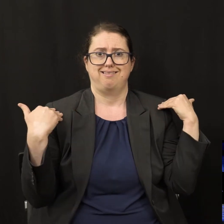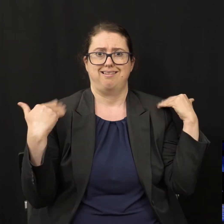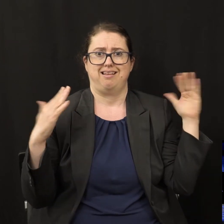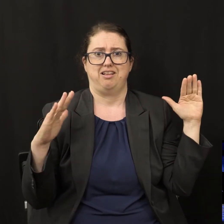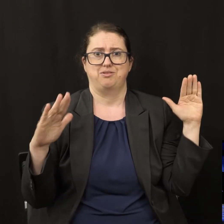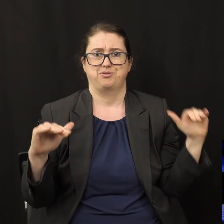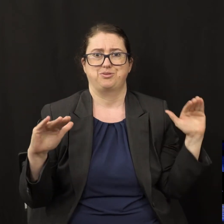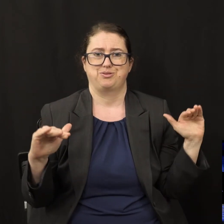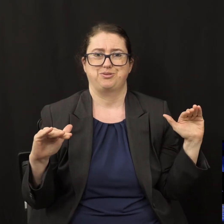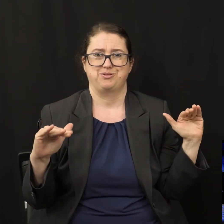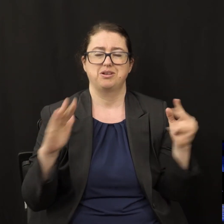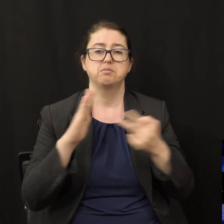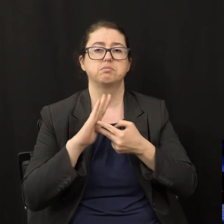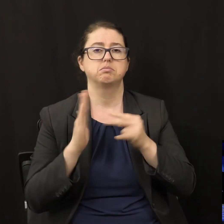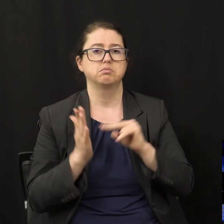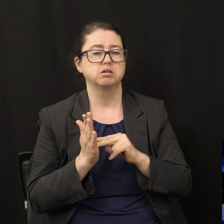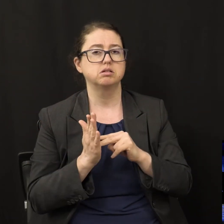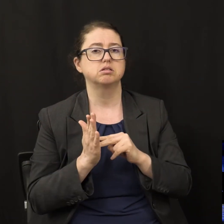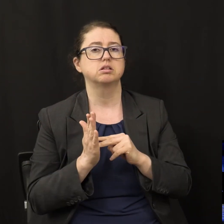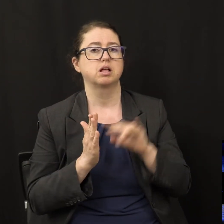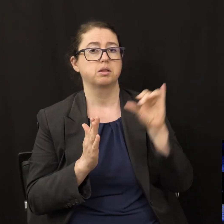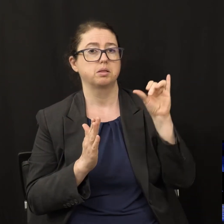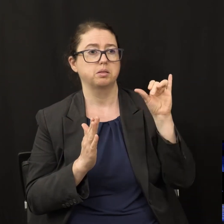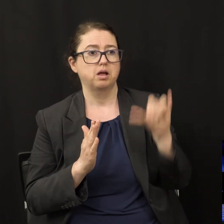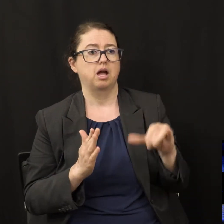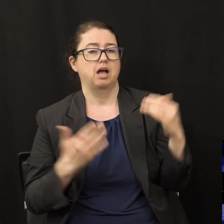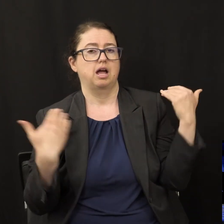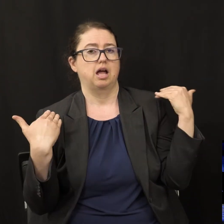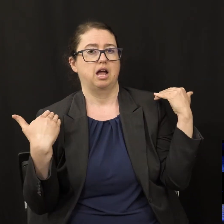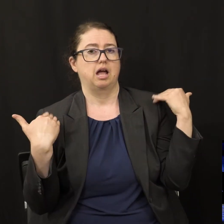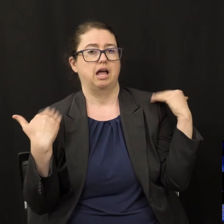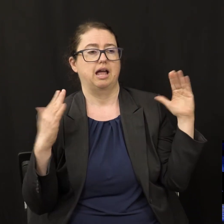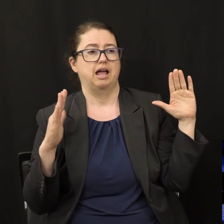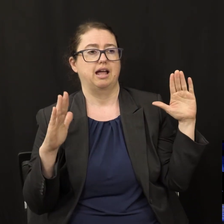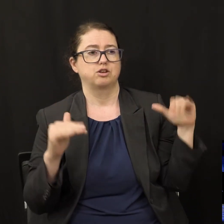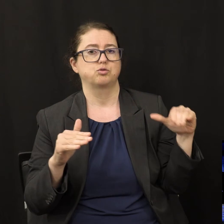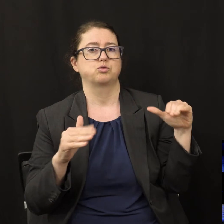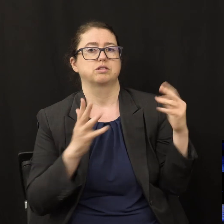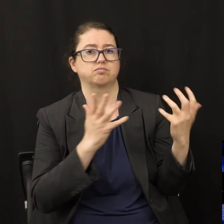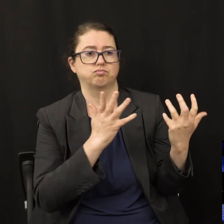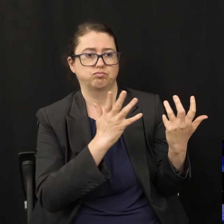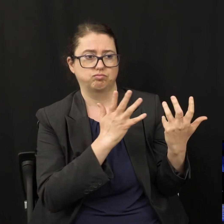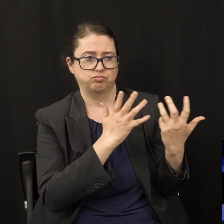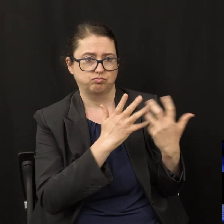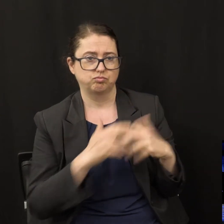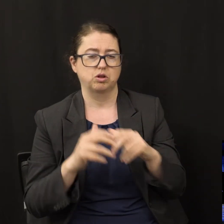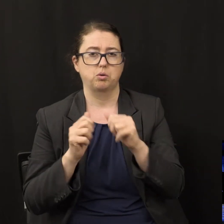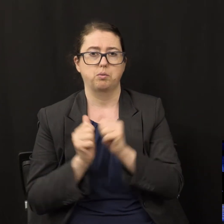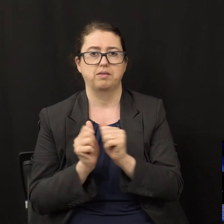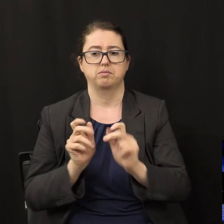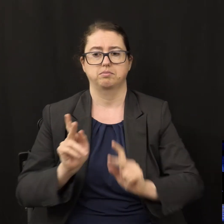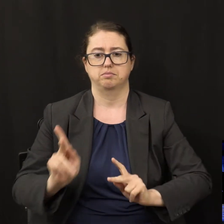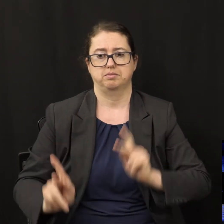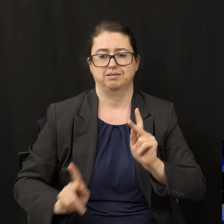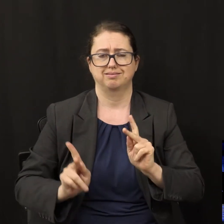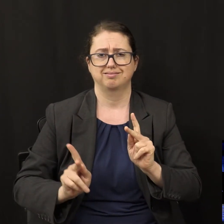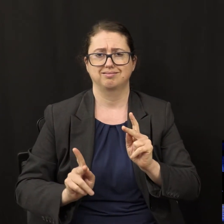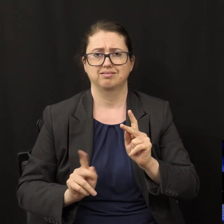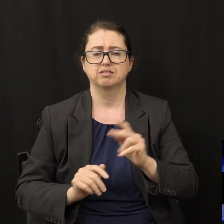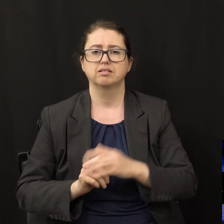we are to understand that it is the angel in cooperation with human beings. God has not given the proclamation of the